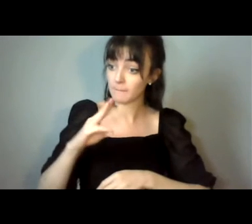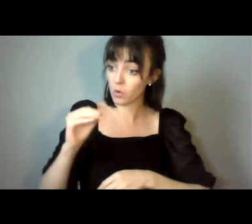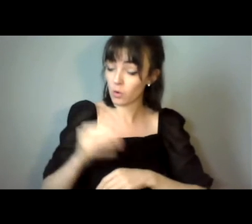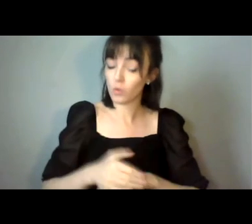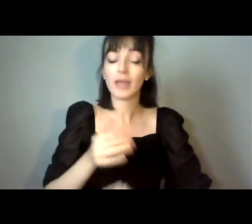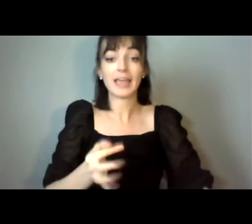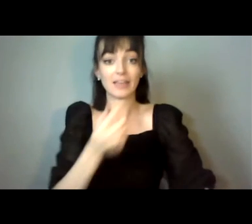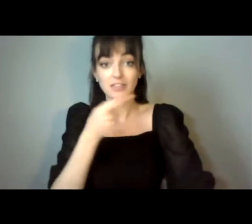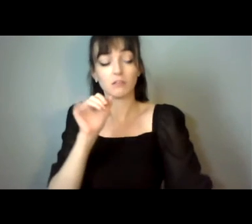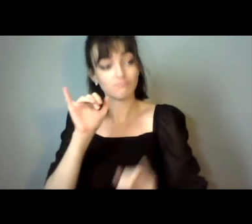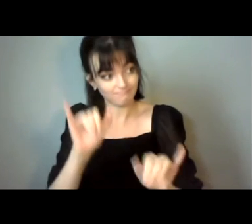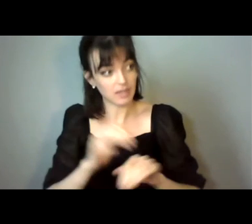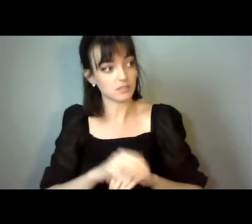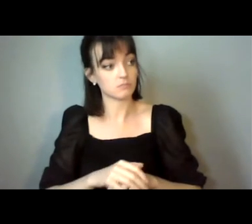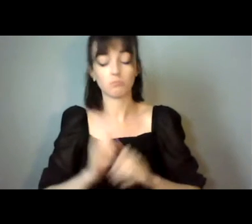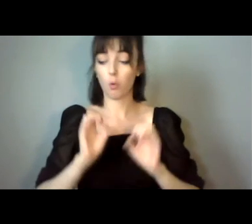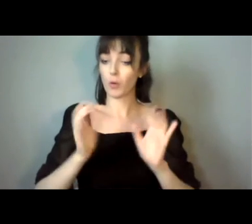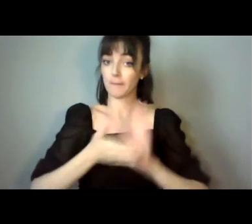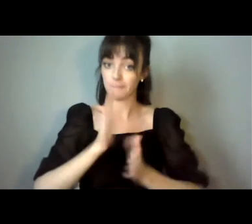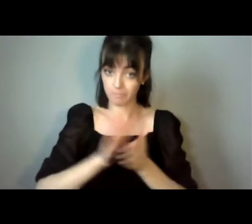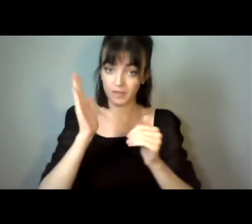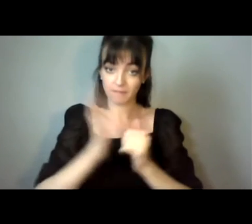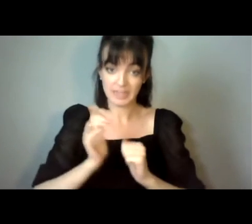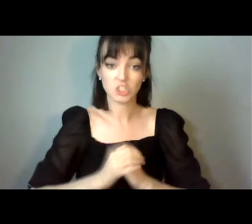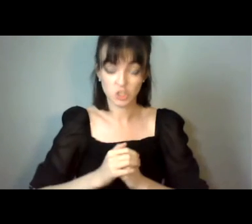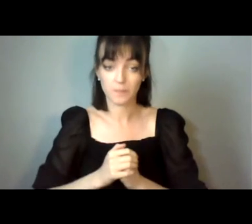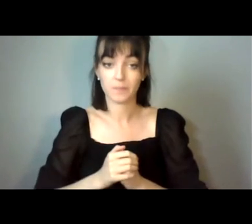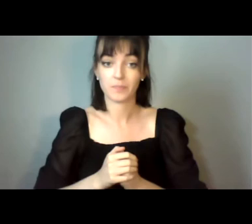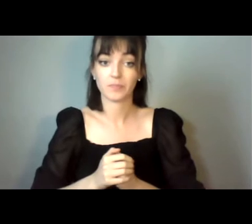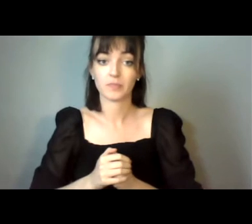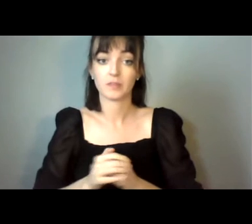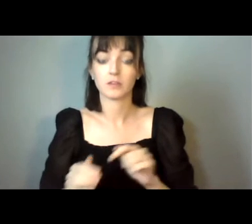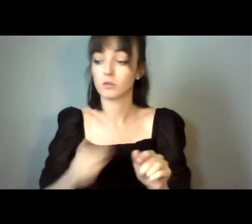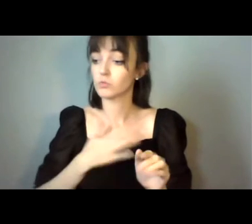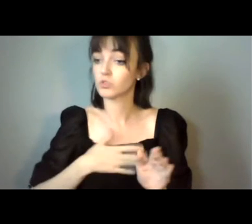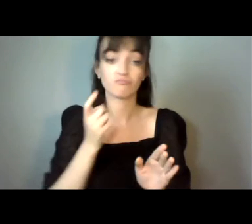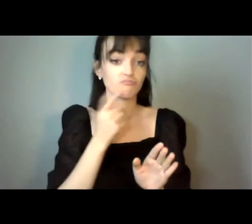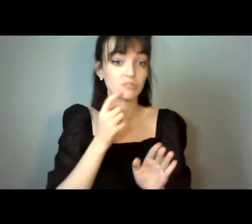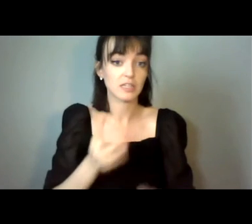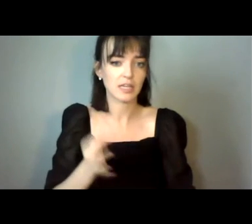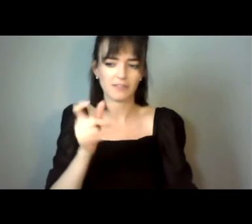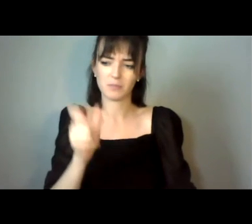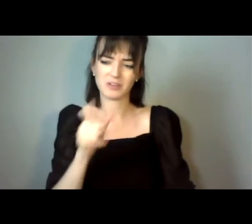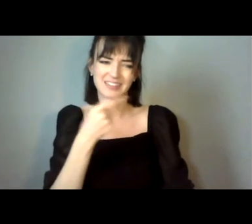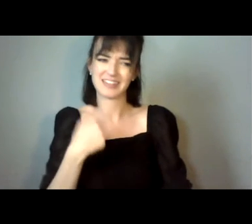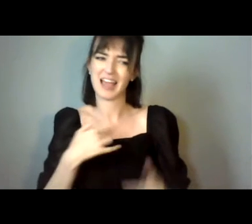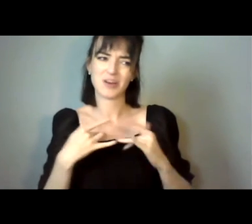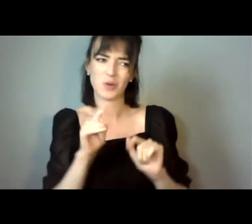the whole thing is settled. And it could be cancelled just as easy if the client says, I don't want you anymore.